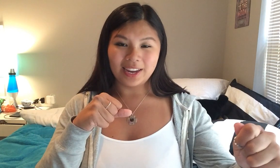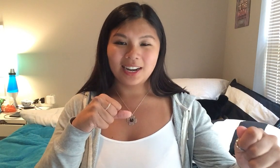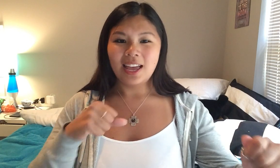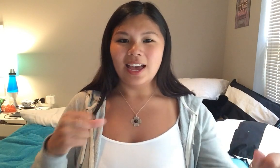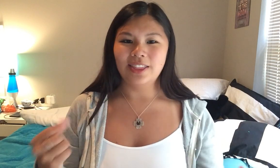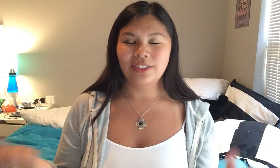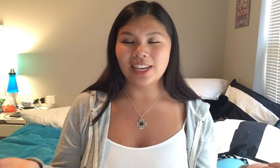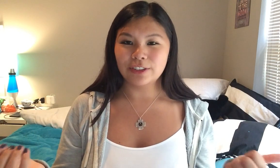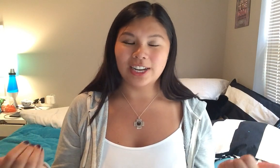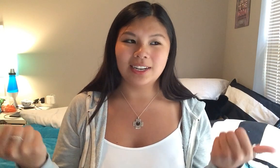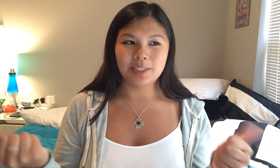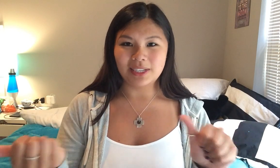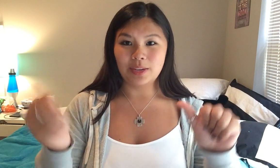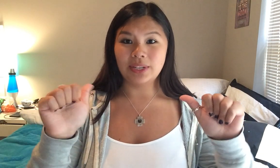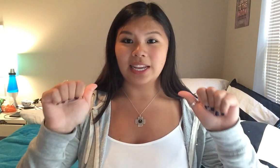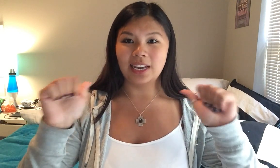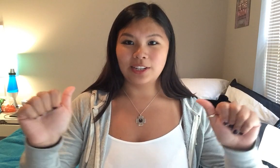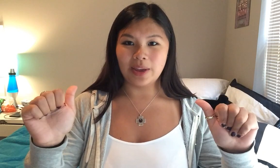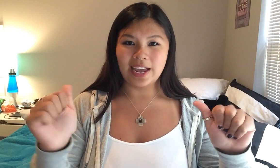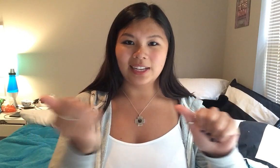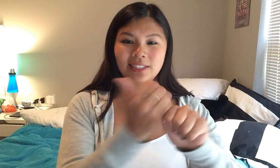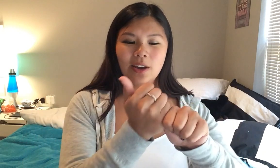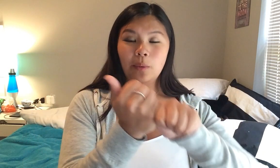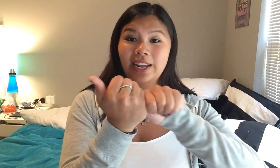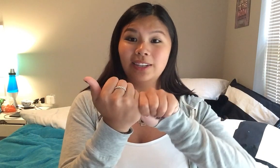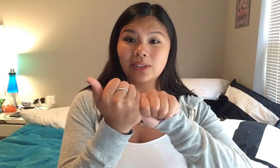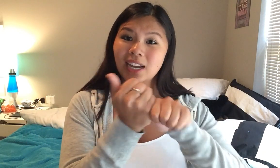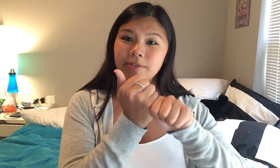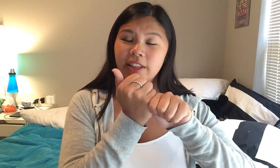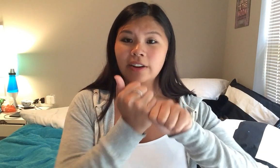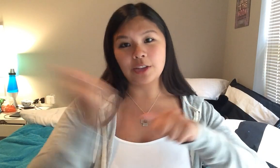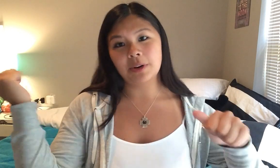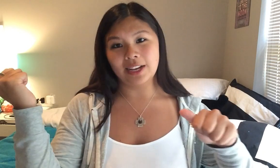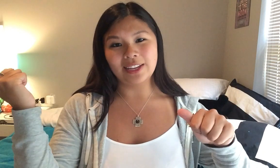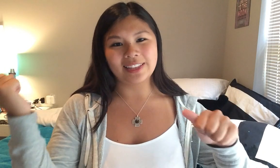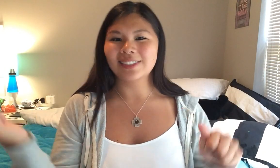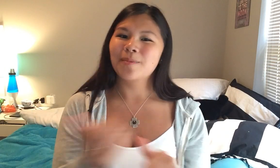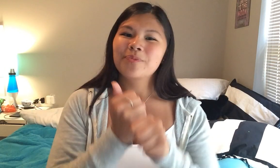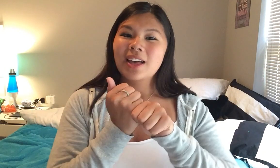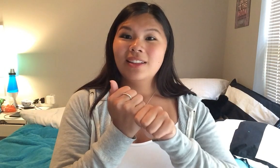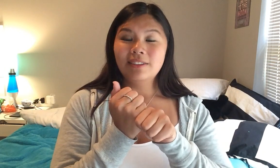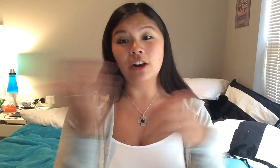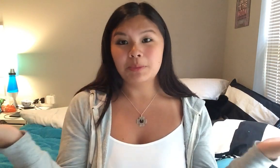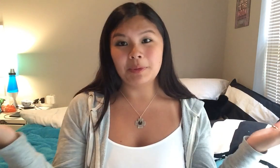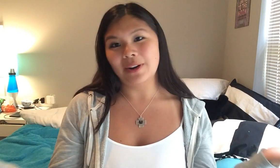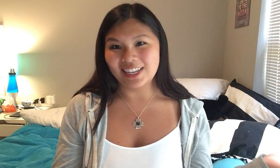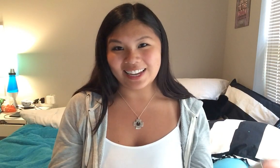and the sign for shit is basically we take two A hands one hand goes on top of the other and you pull out like this for all the people who are asking